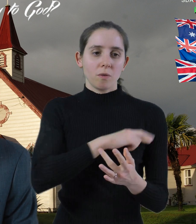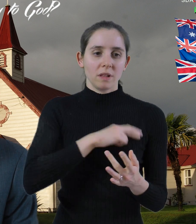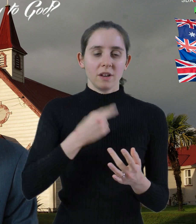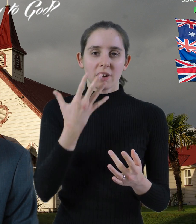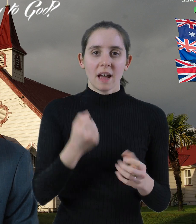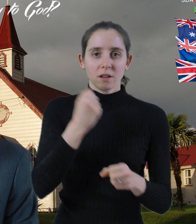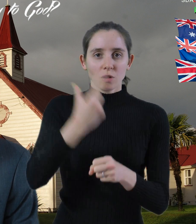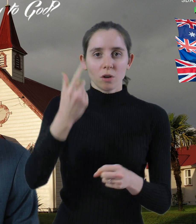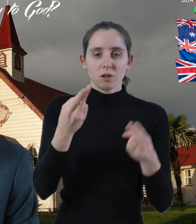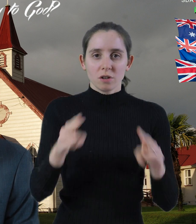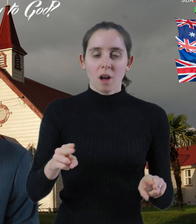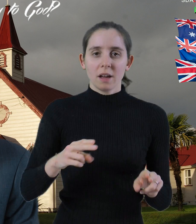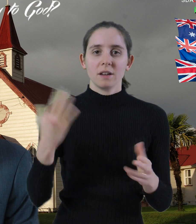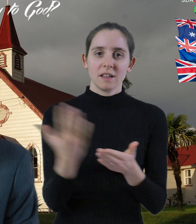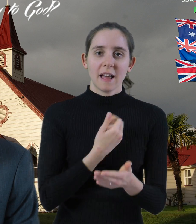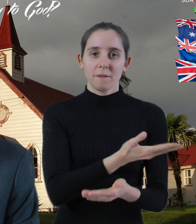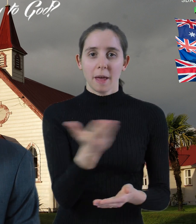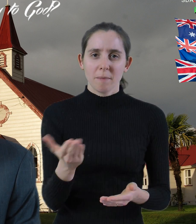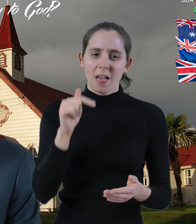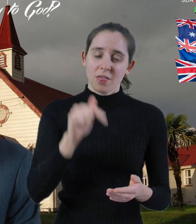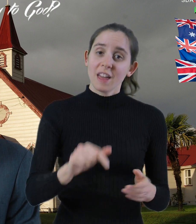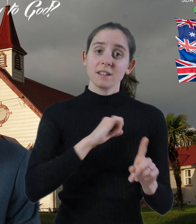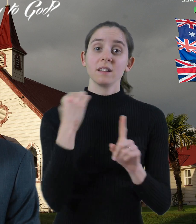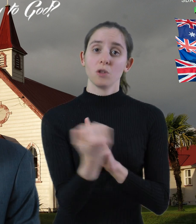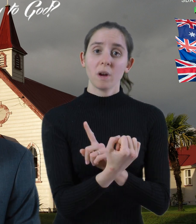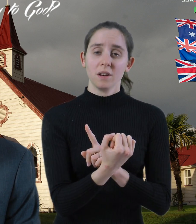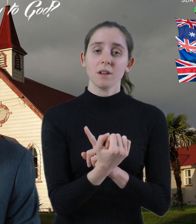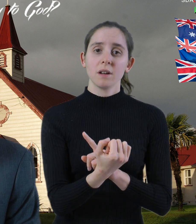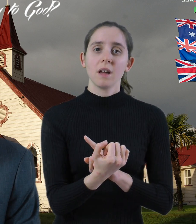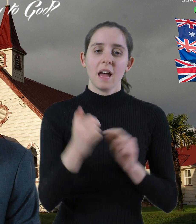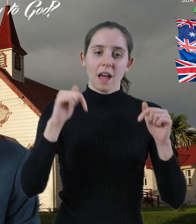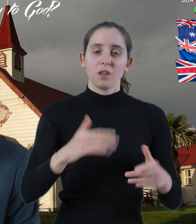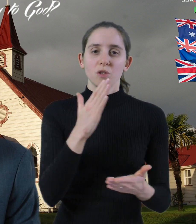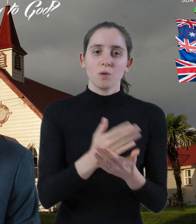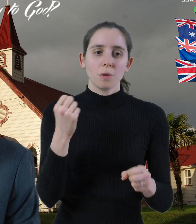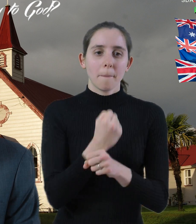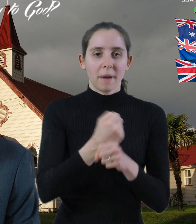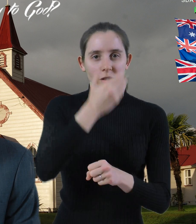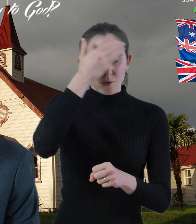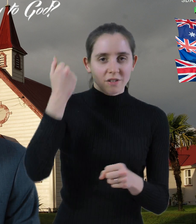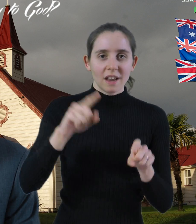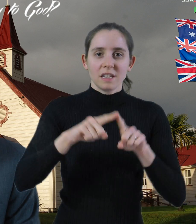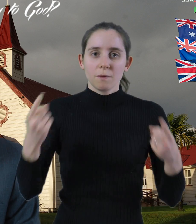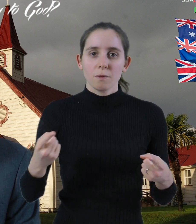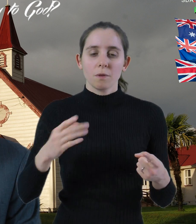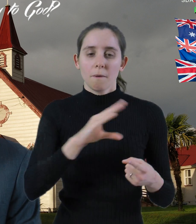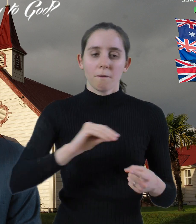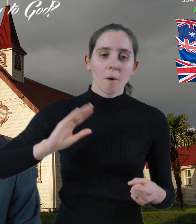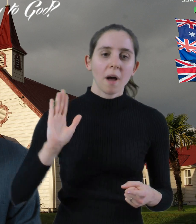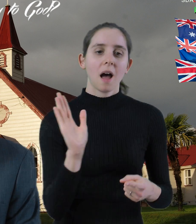who died to save them. That is the situation. And this truth makes Christianity different from all other